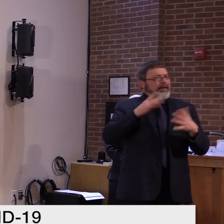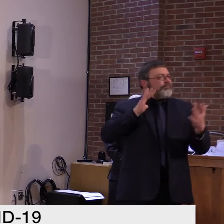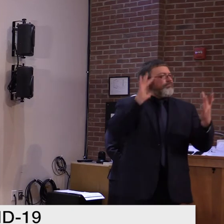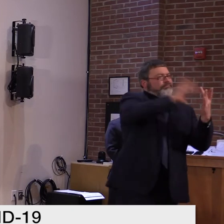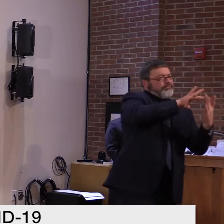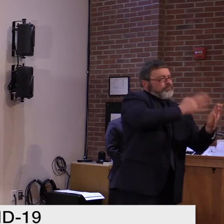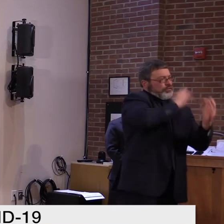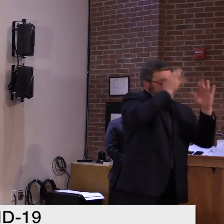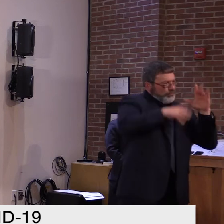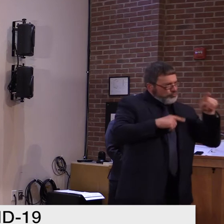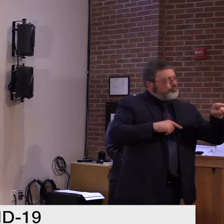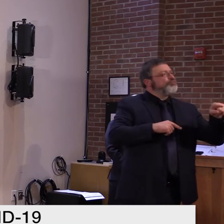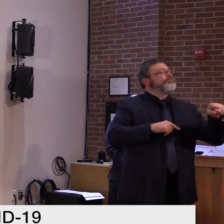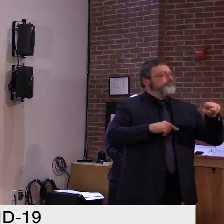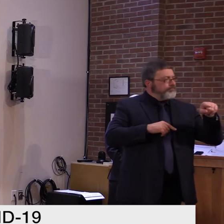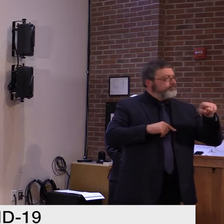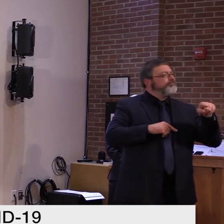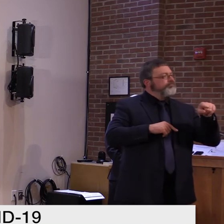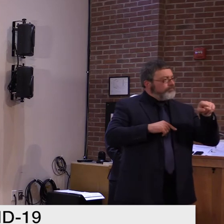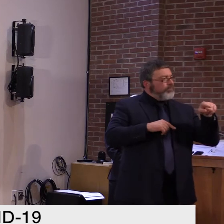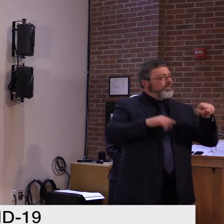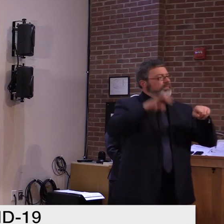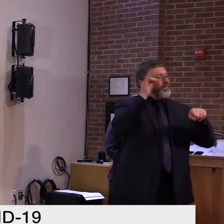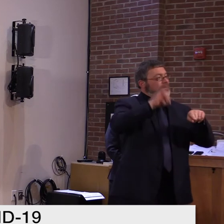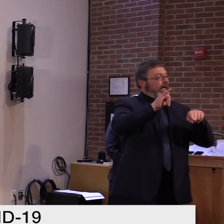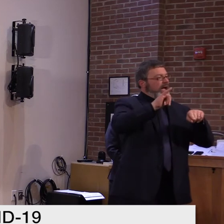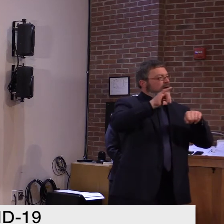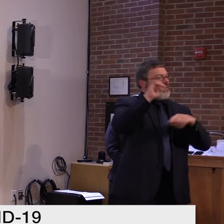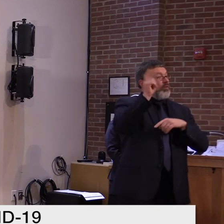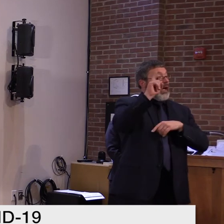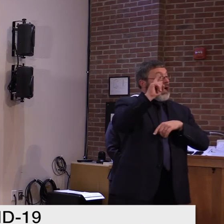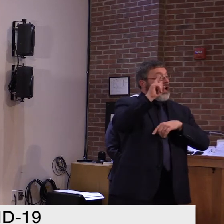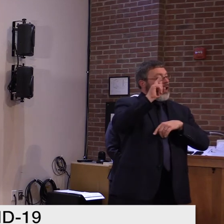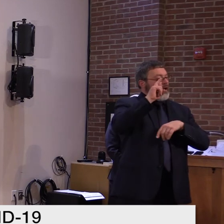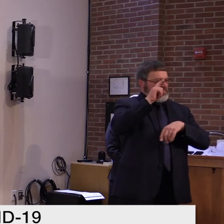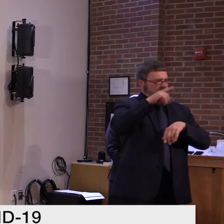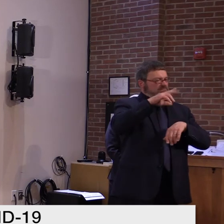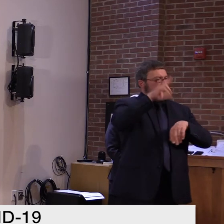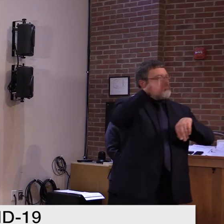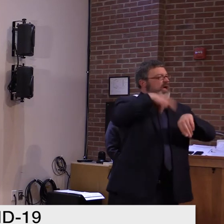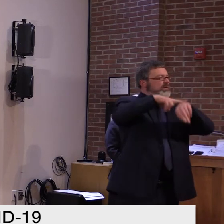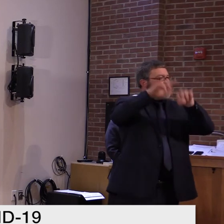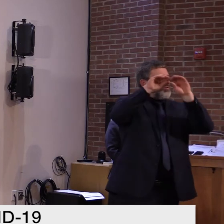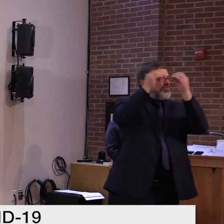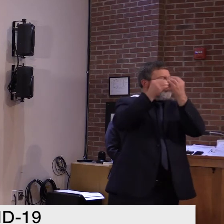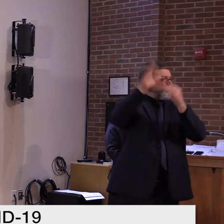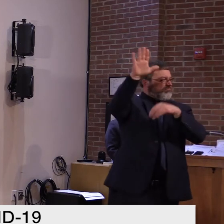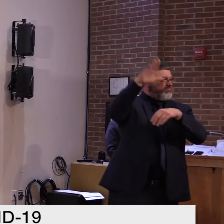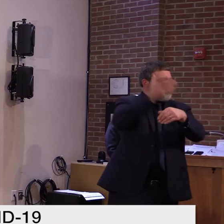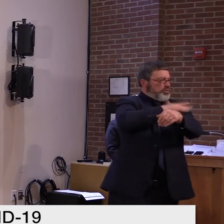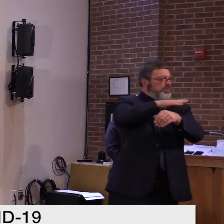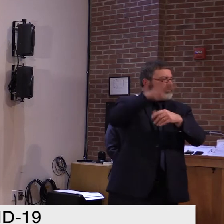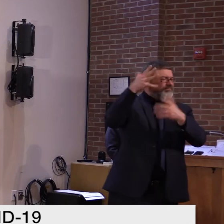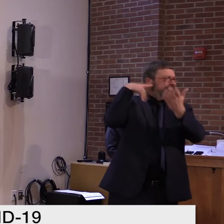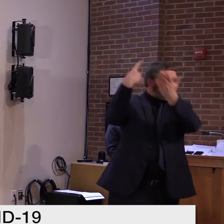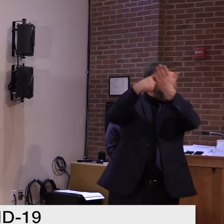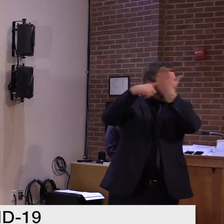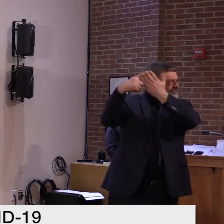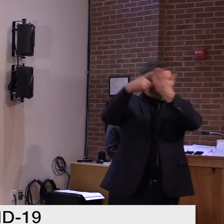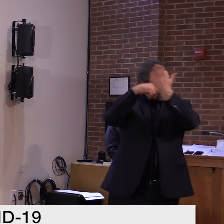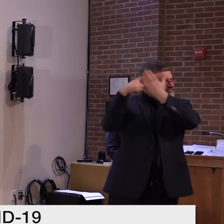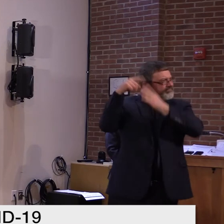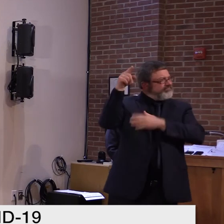on the Council of the National Association for Music Education. And she said she was, um, appalled at the